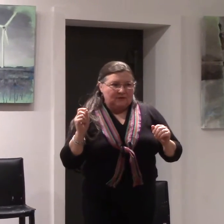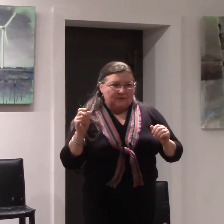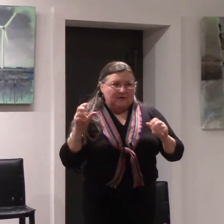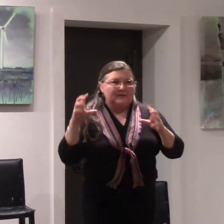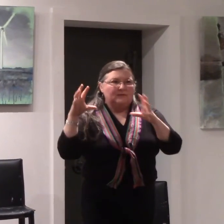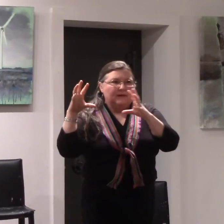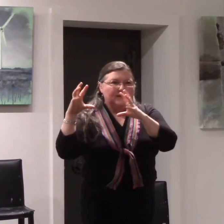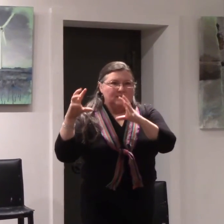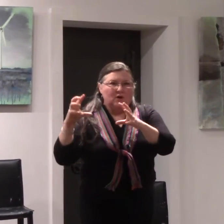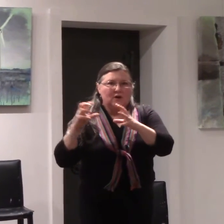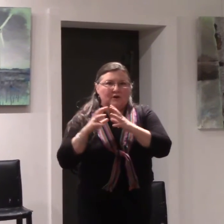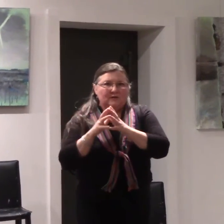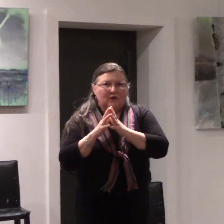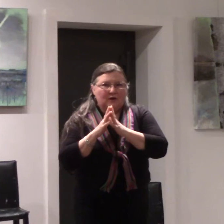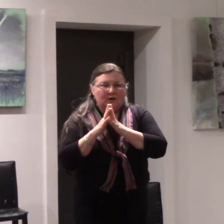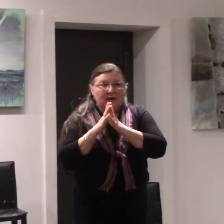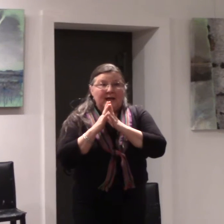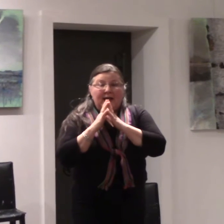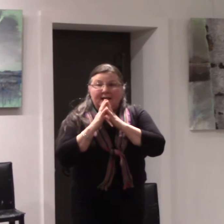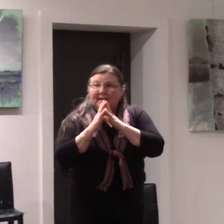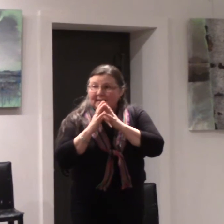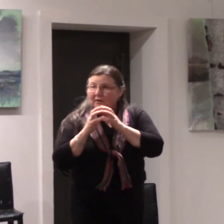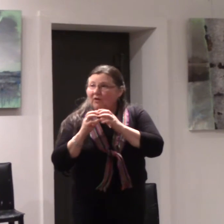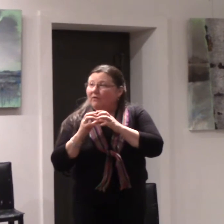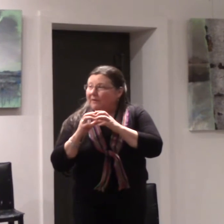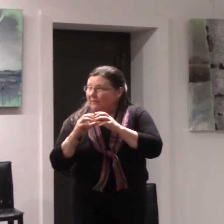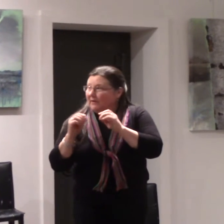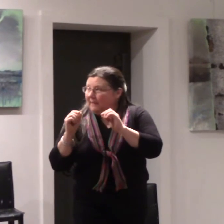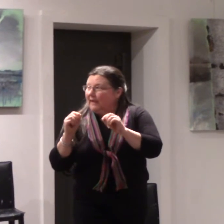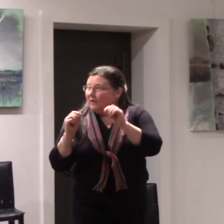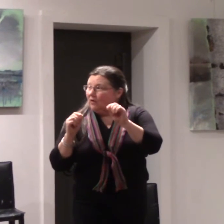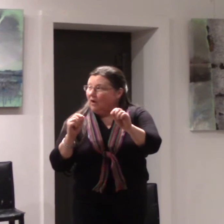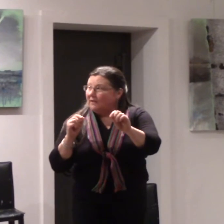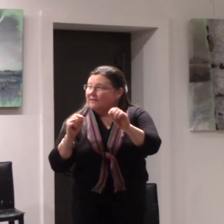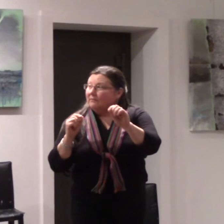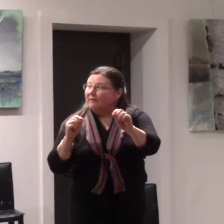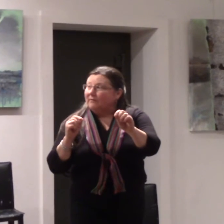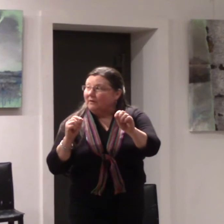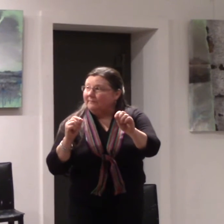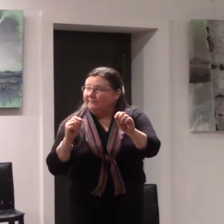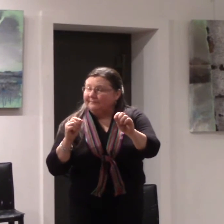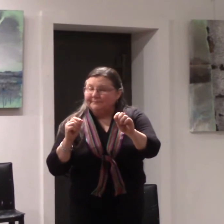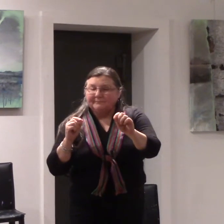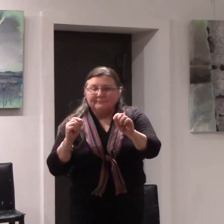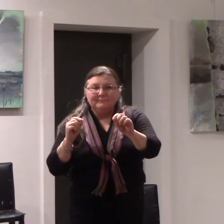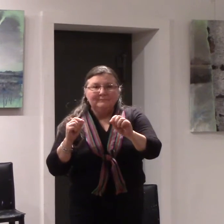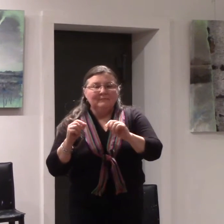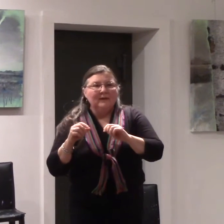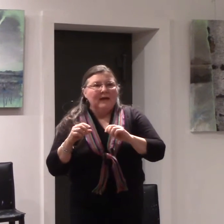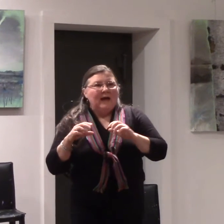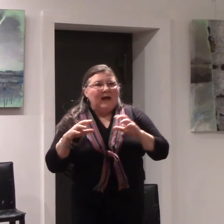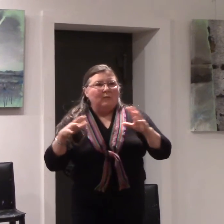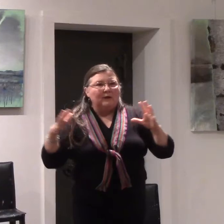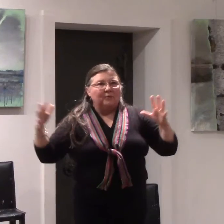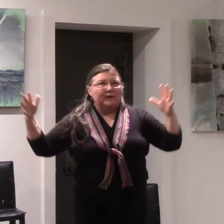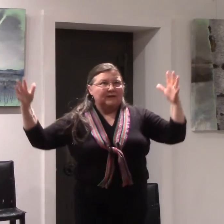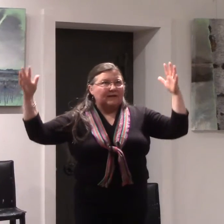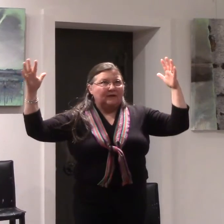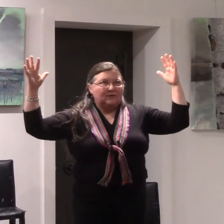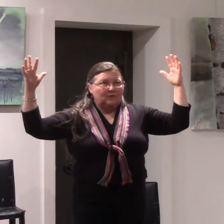about it because they were getting darker and darker and he didn't know if they were going to make it across the river at one point the clouds are